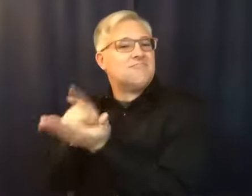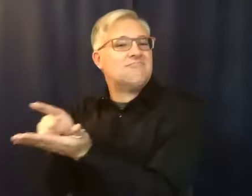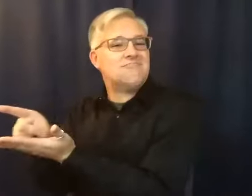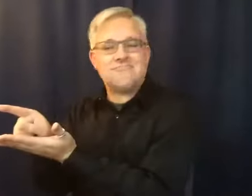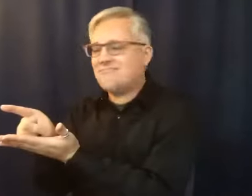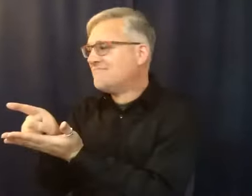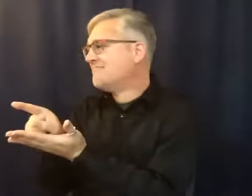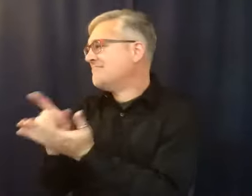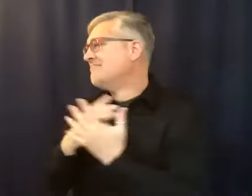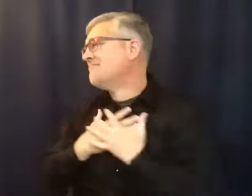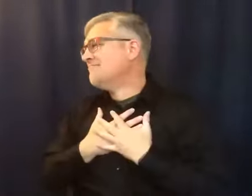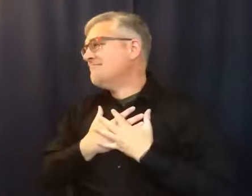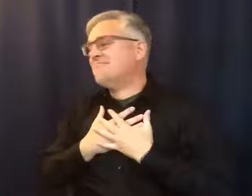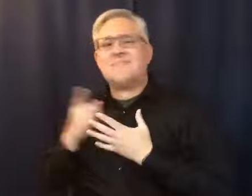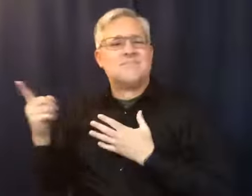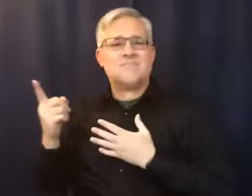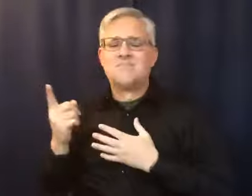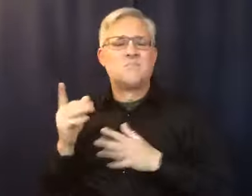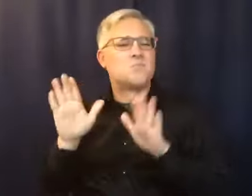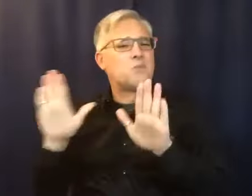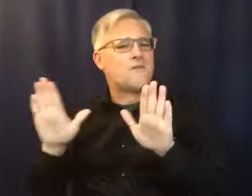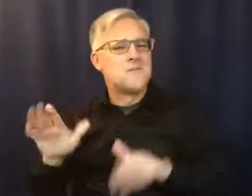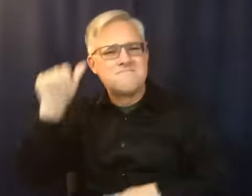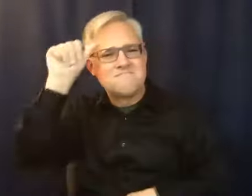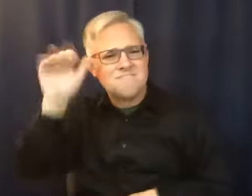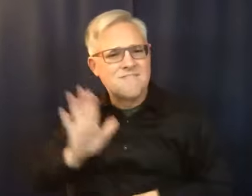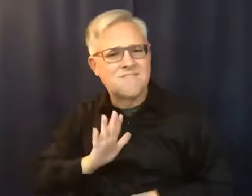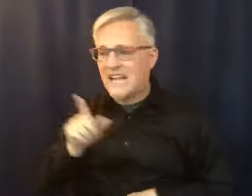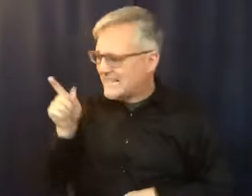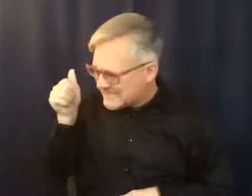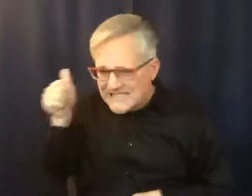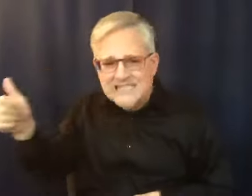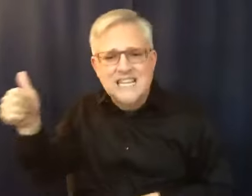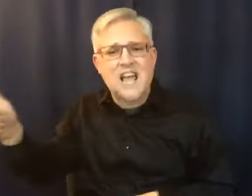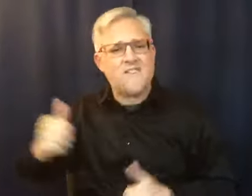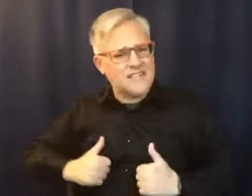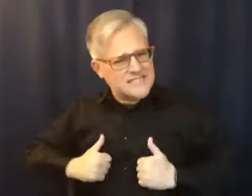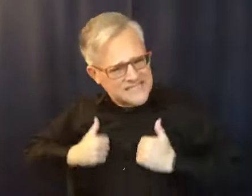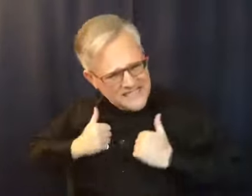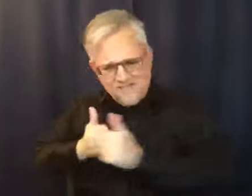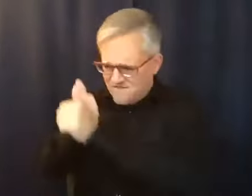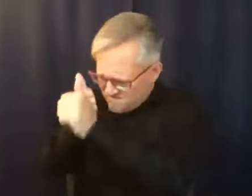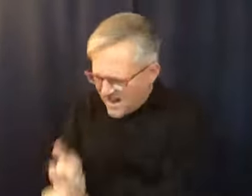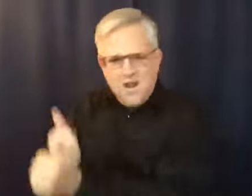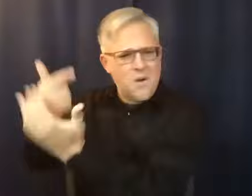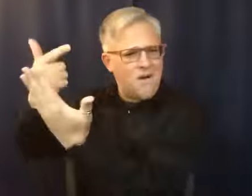He began the process of living these steps in his life when he was transformed and changed. I couldn't change him.